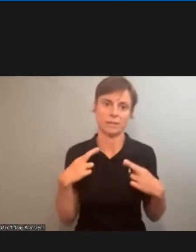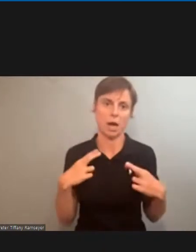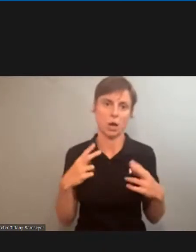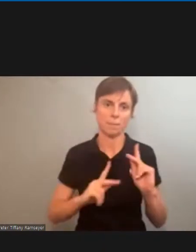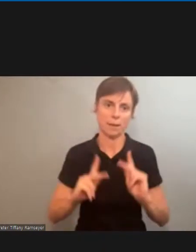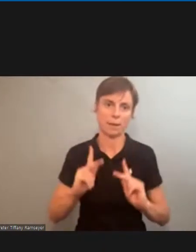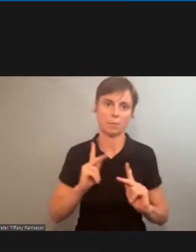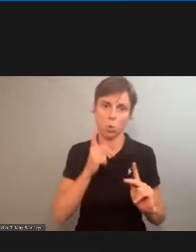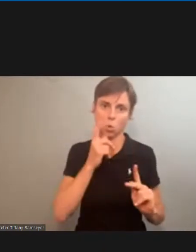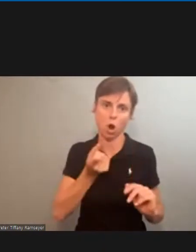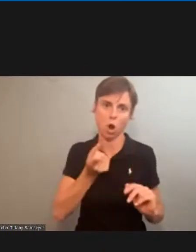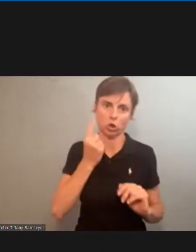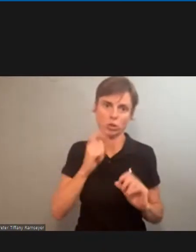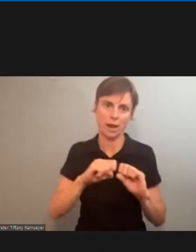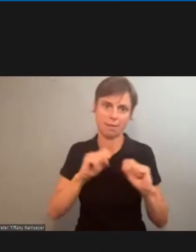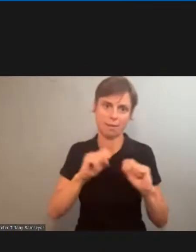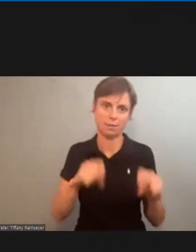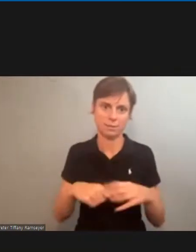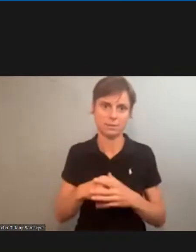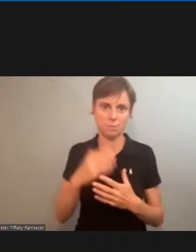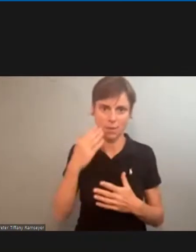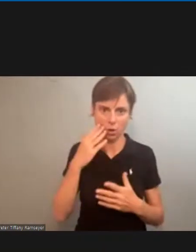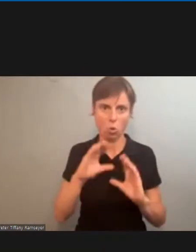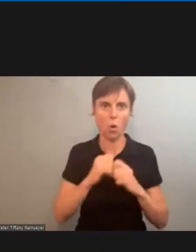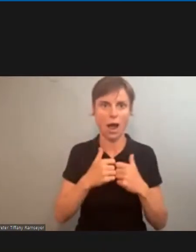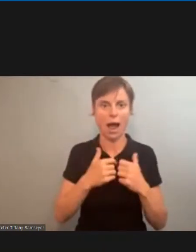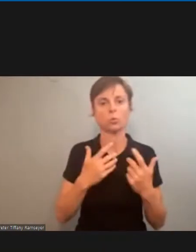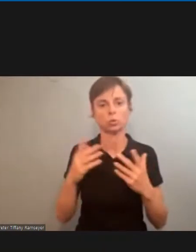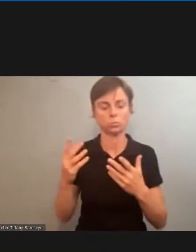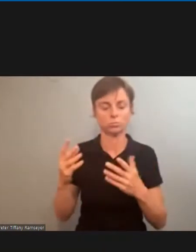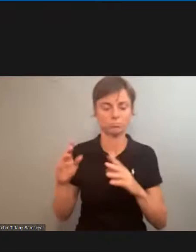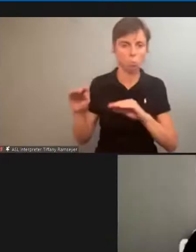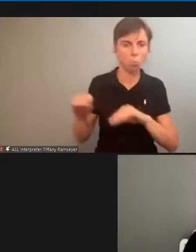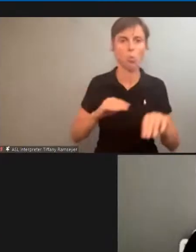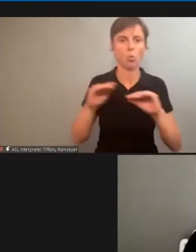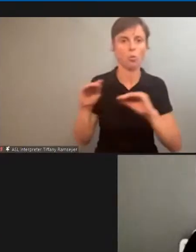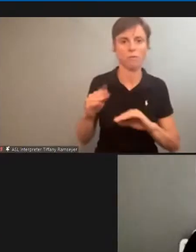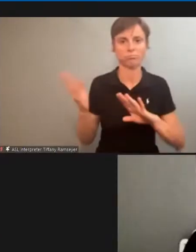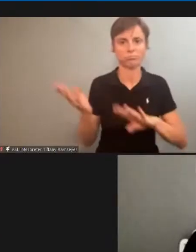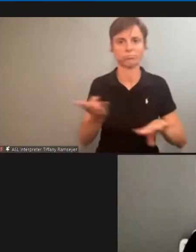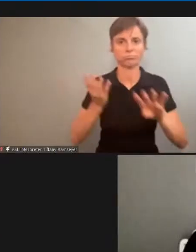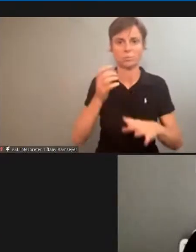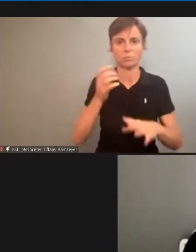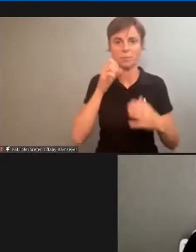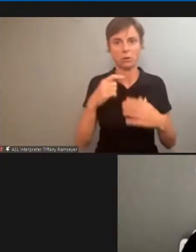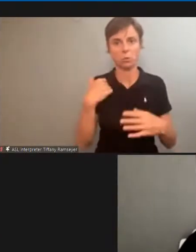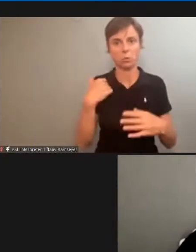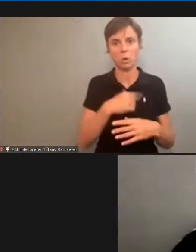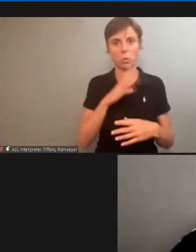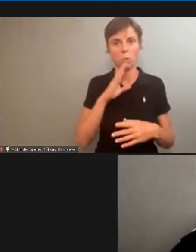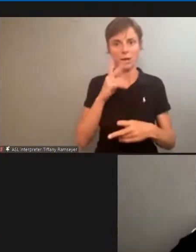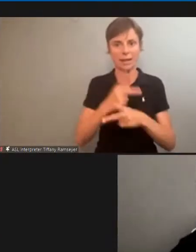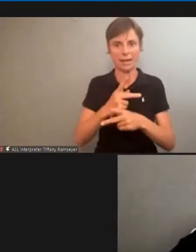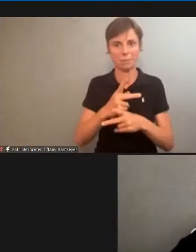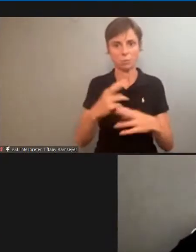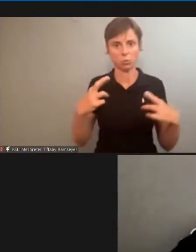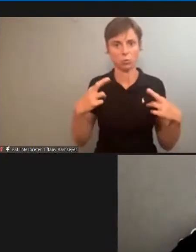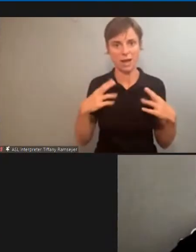understand the system and know how to move that mail. So we will certainly keep the retirees